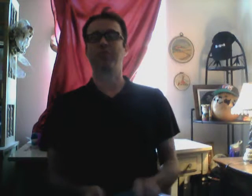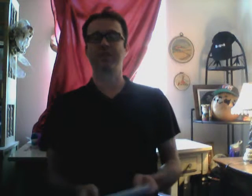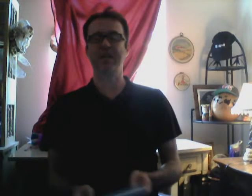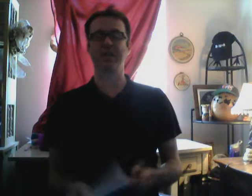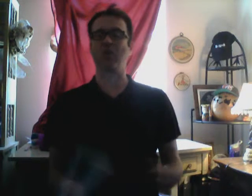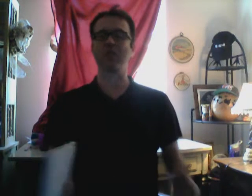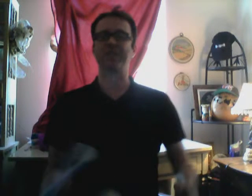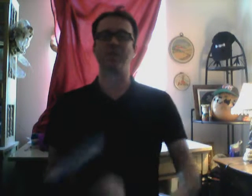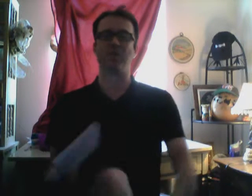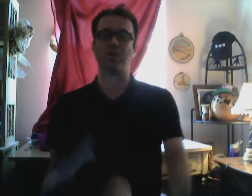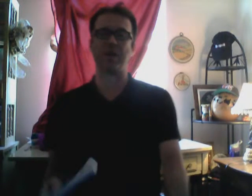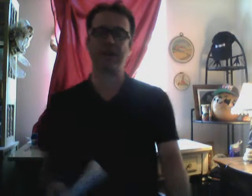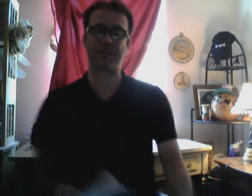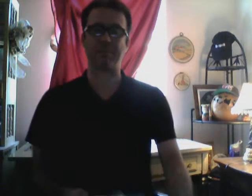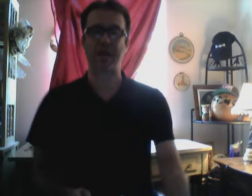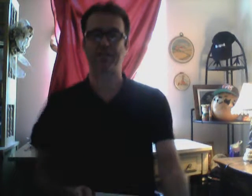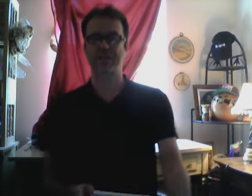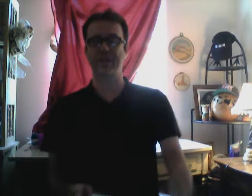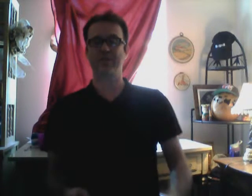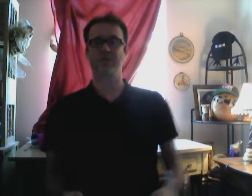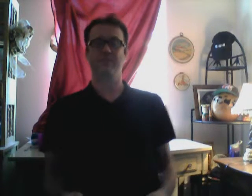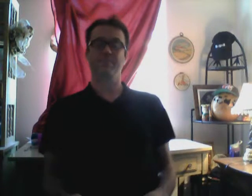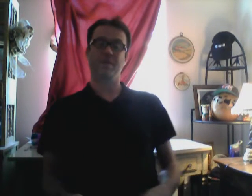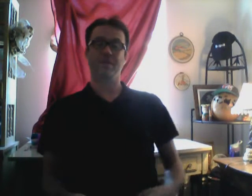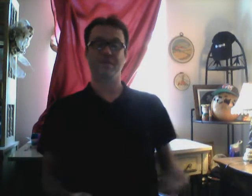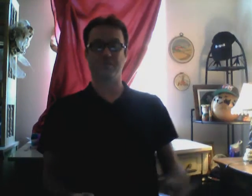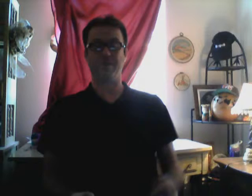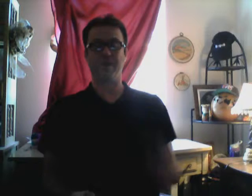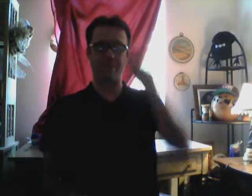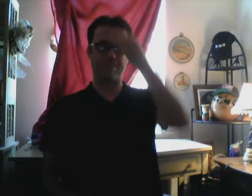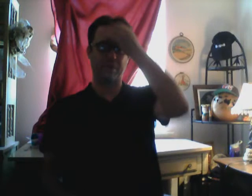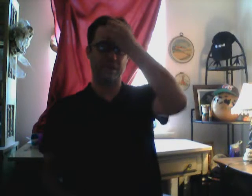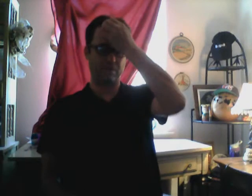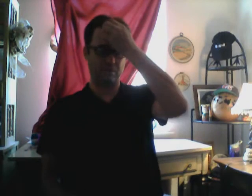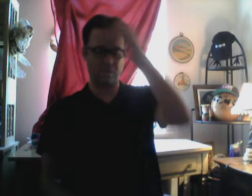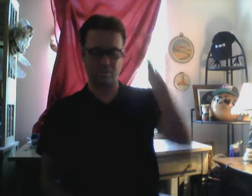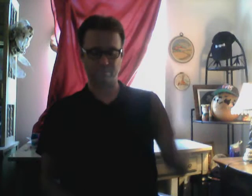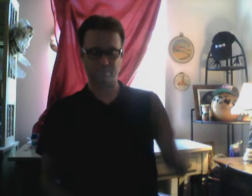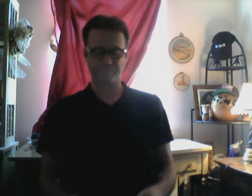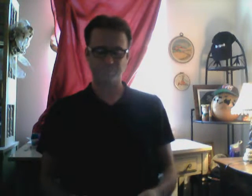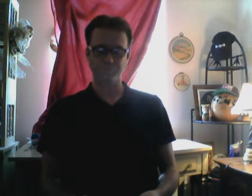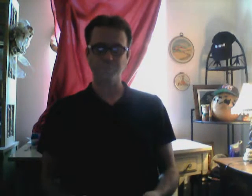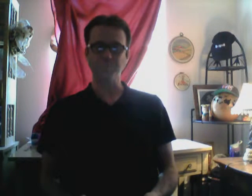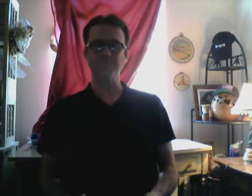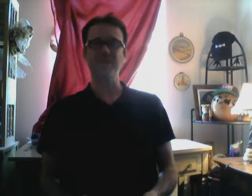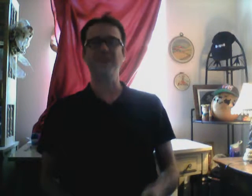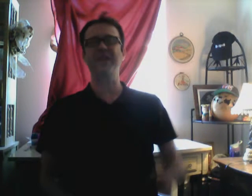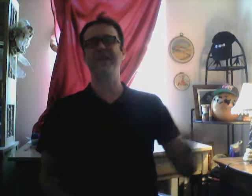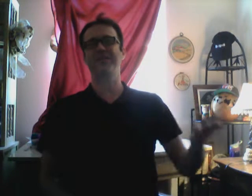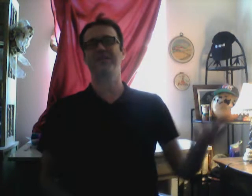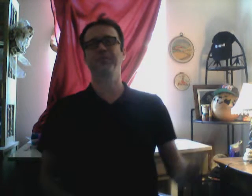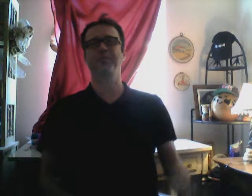protect. No. That's the only way. can buy. Because. screwed up. They played. Too low. They got. Screwed.